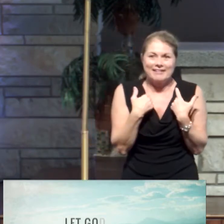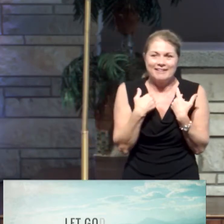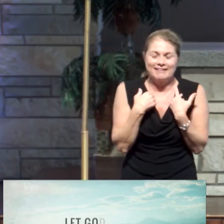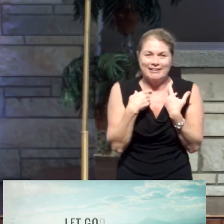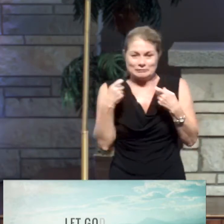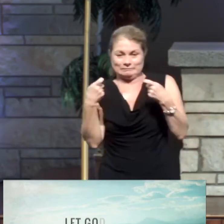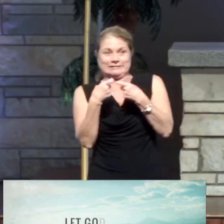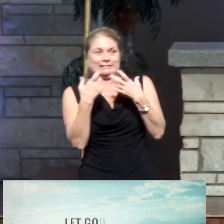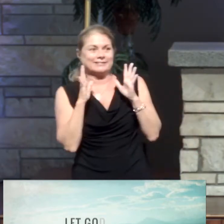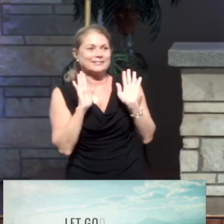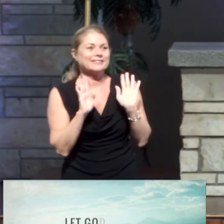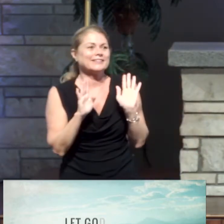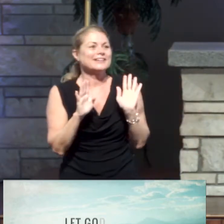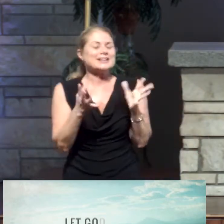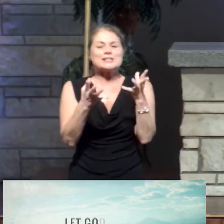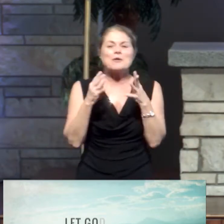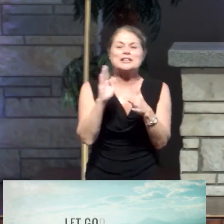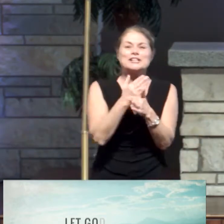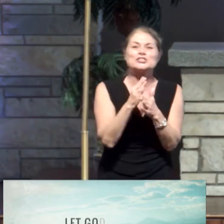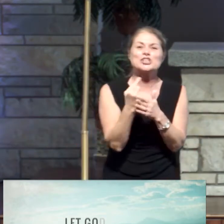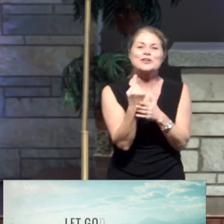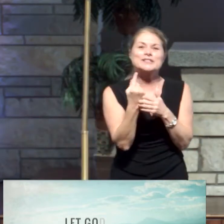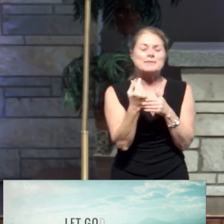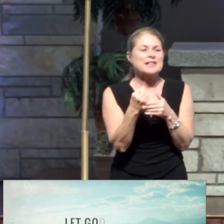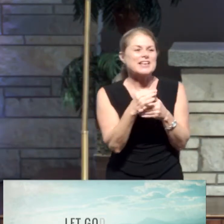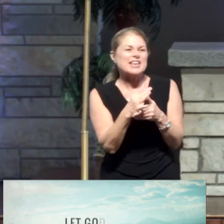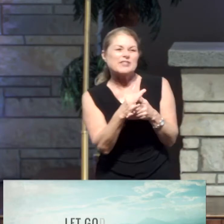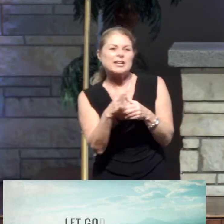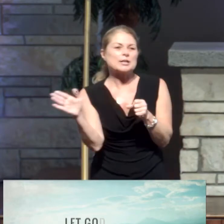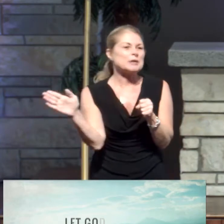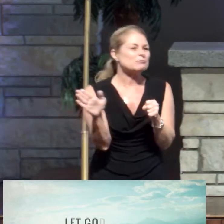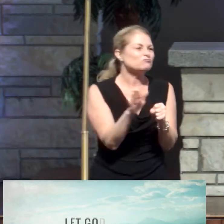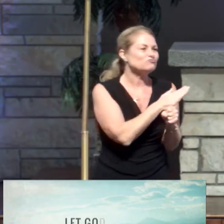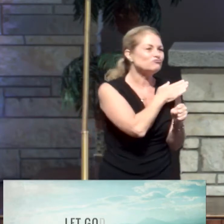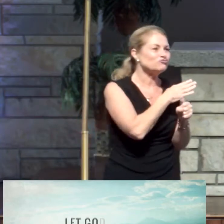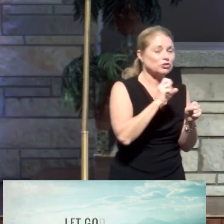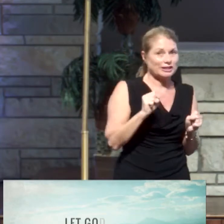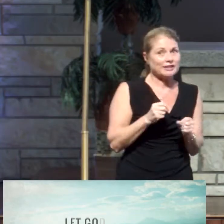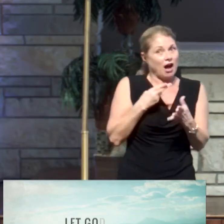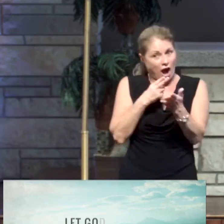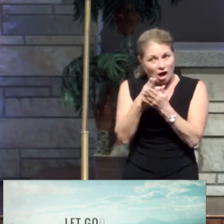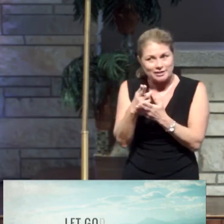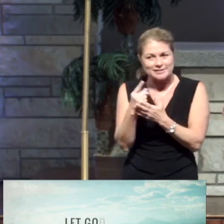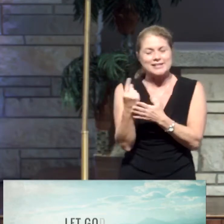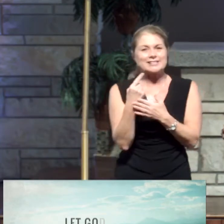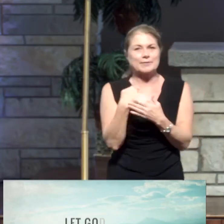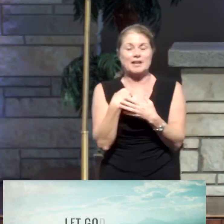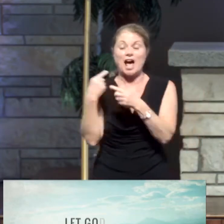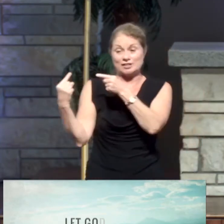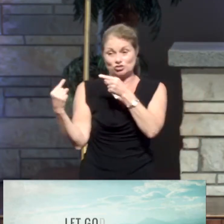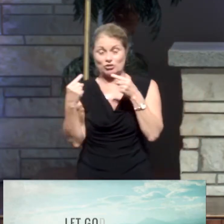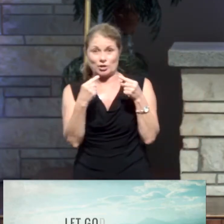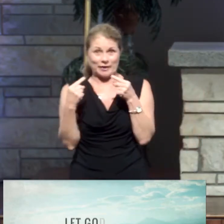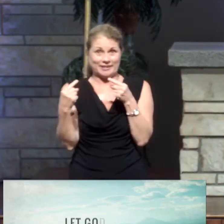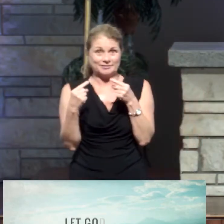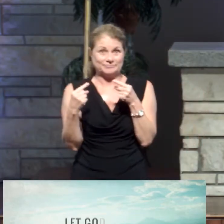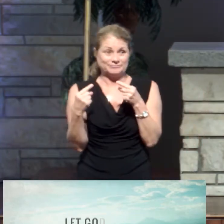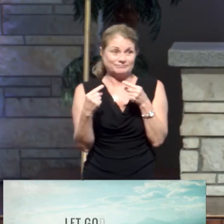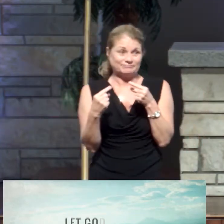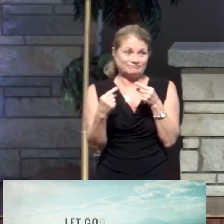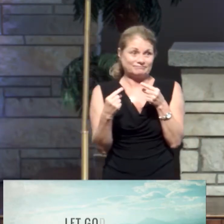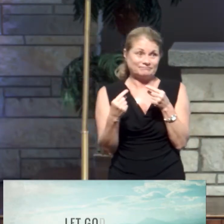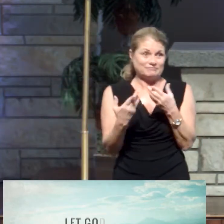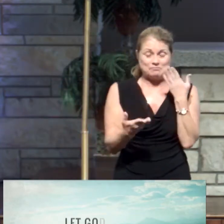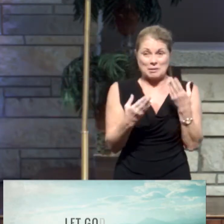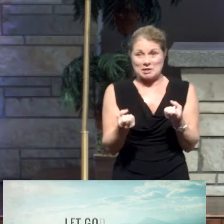charged up. And I want to share with you something that, if I'm going be completely and totally transparent, this is something that I actually struggle with. I'd say many of us